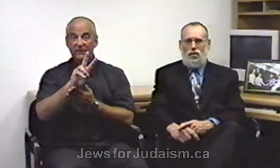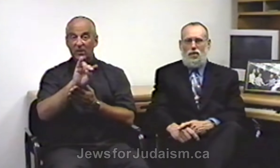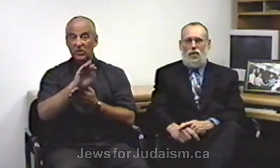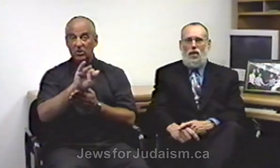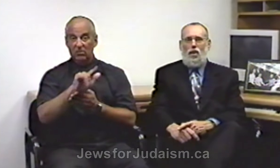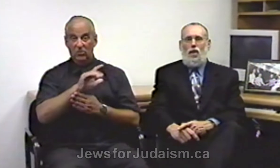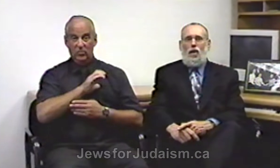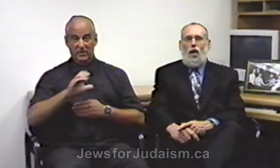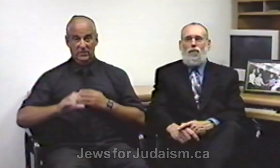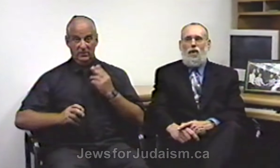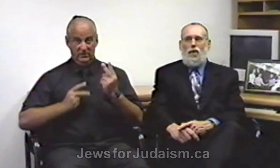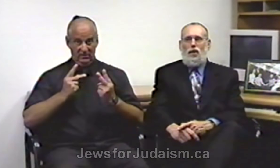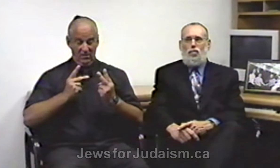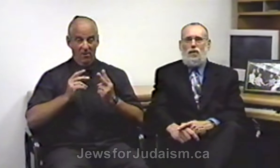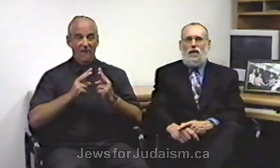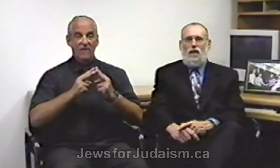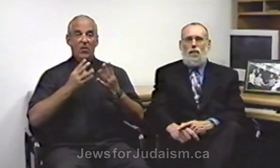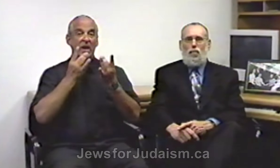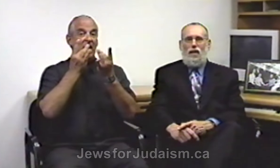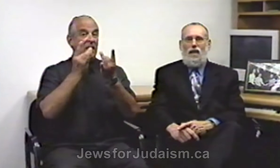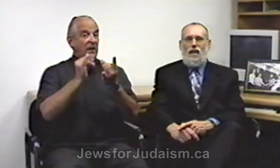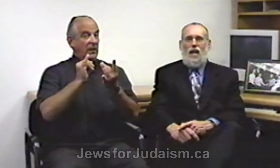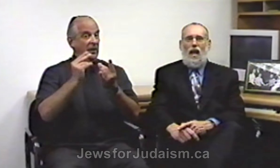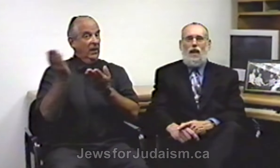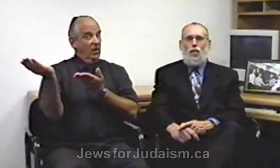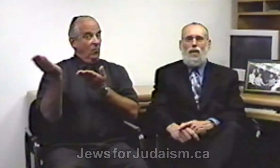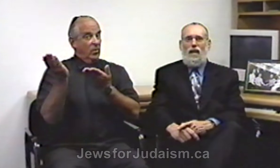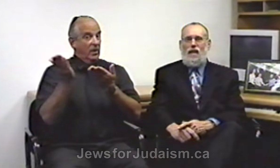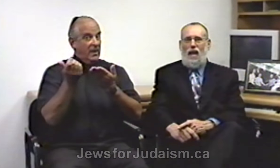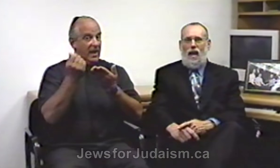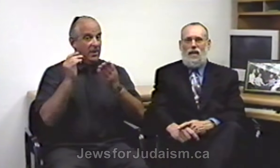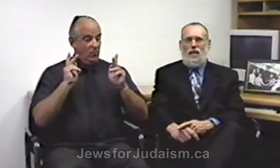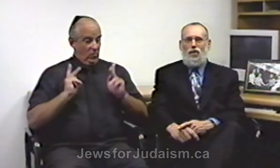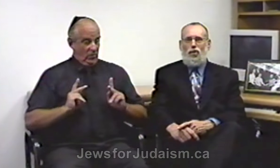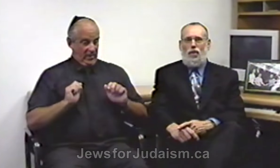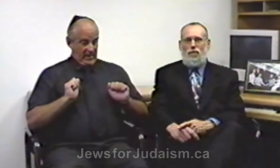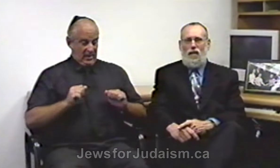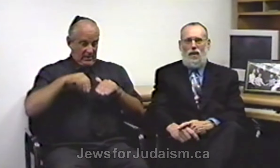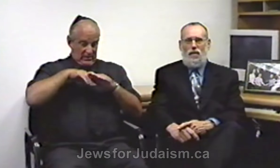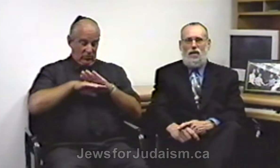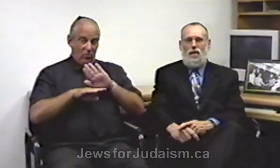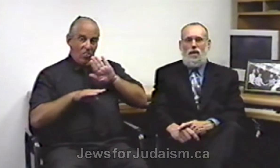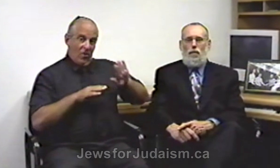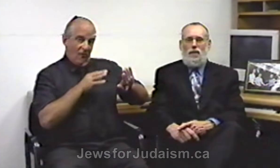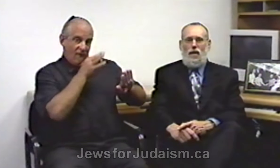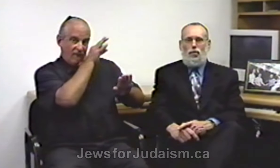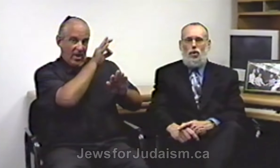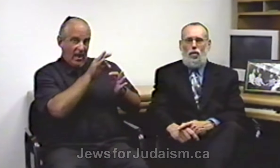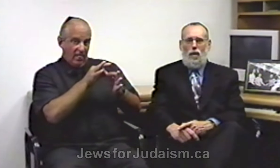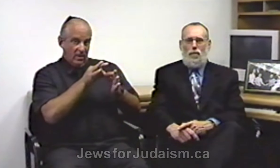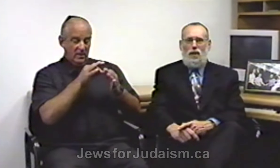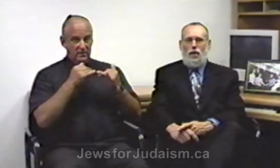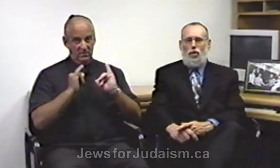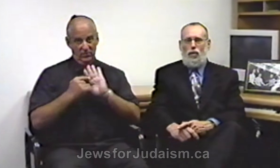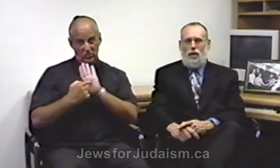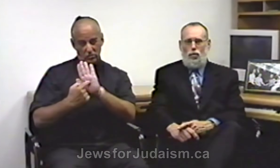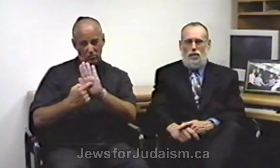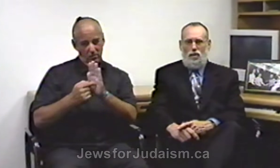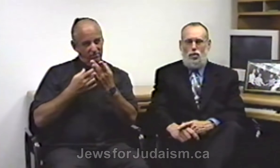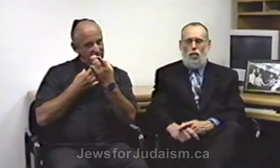are very interested in bringing anyone they can into their faith. But they have shown a particular interest in